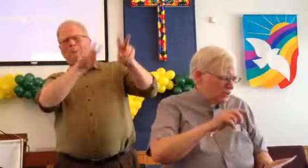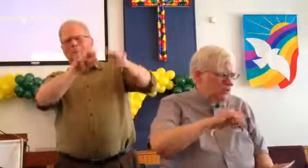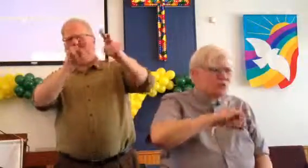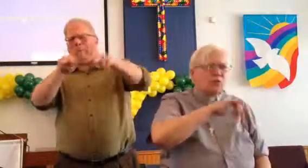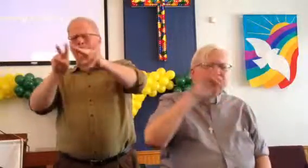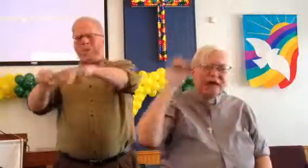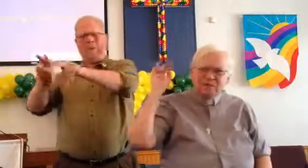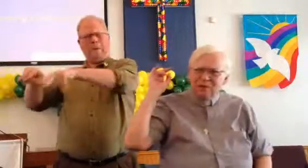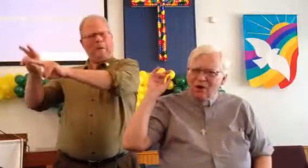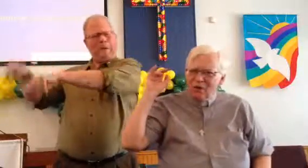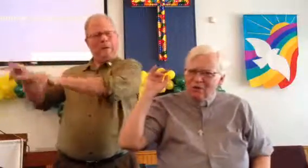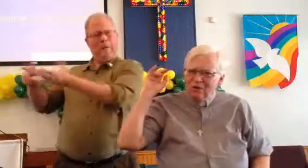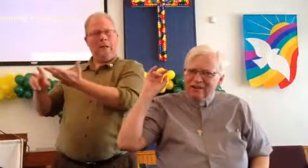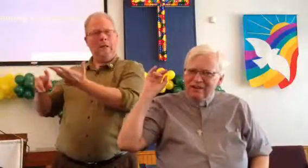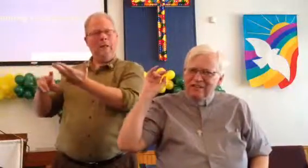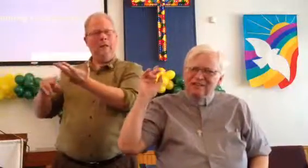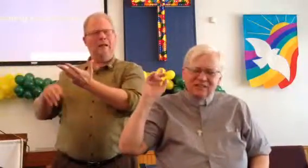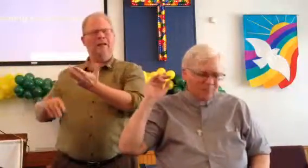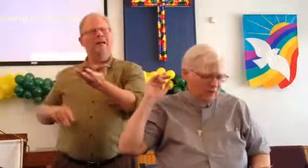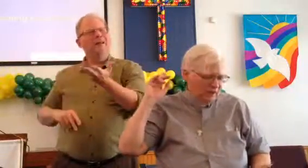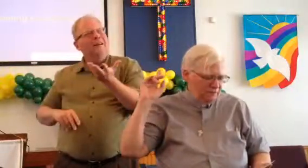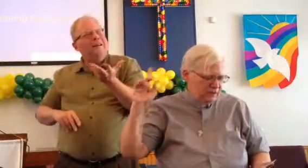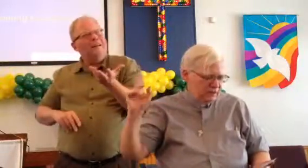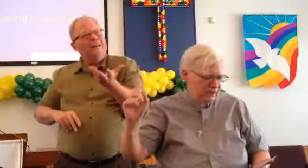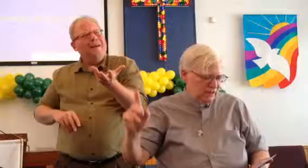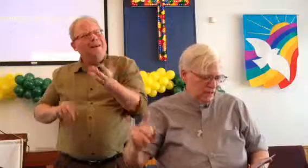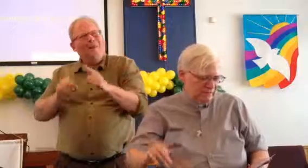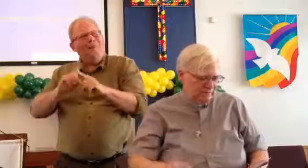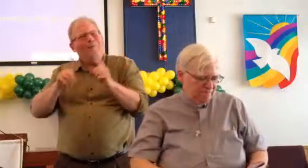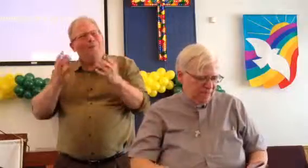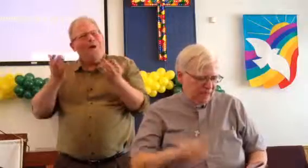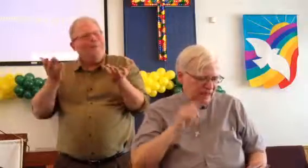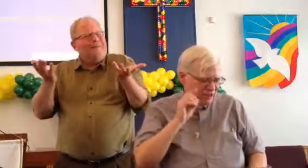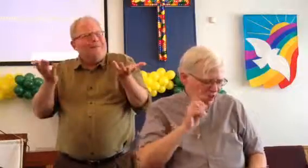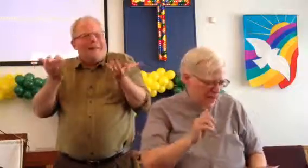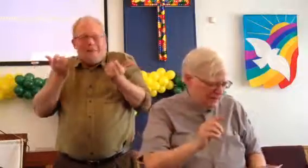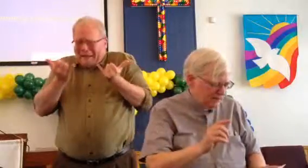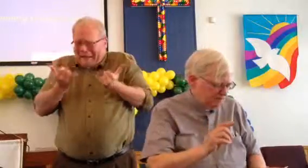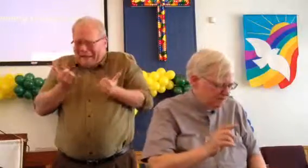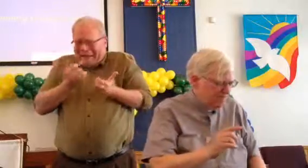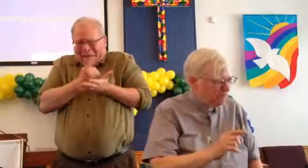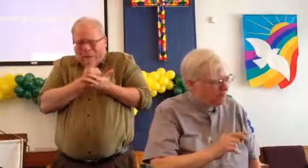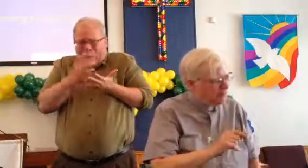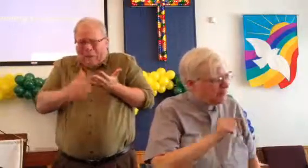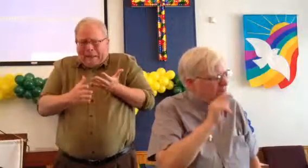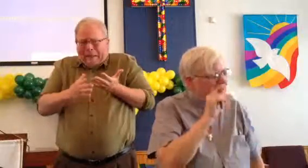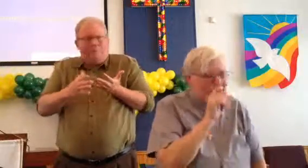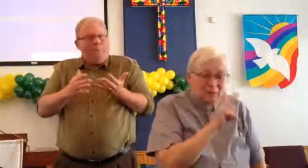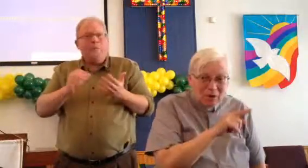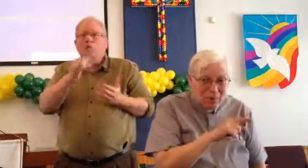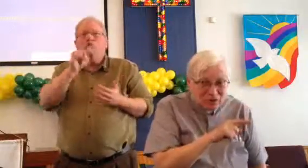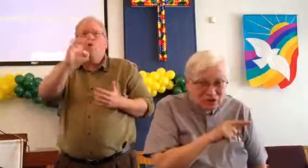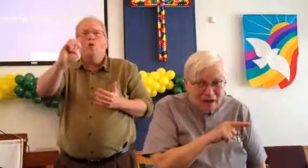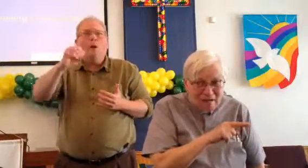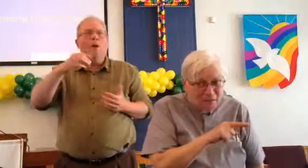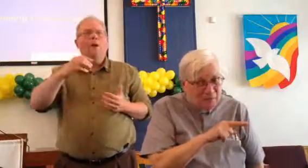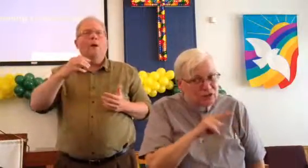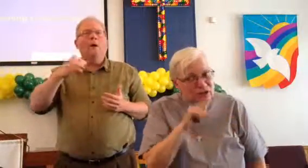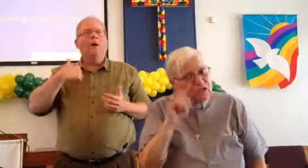the rainbow as a symbol of unity. And yet, the purple strike people just